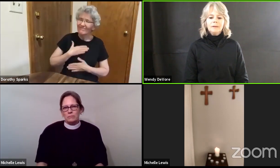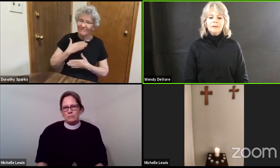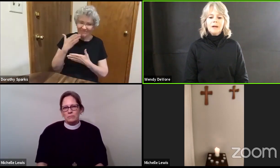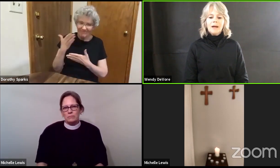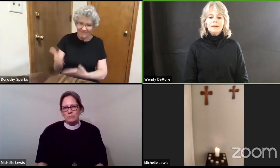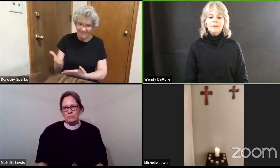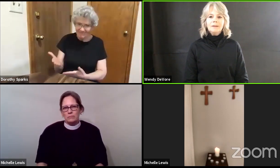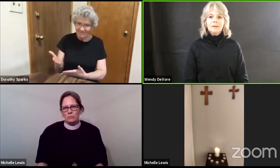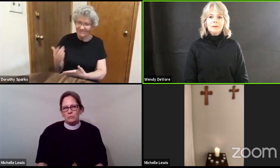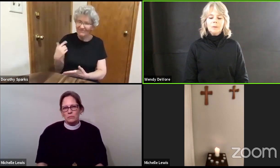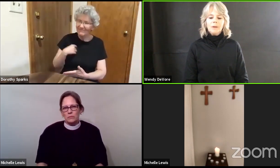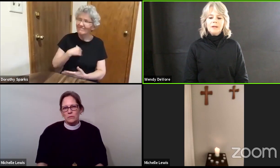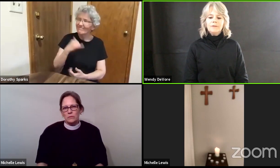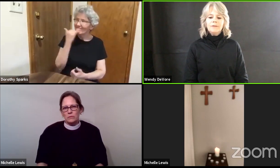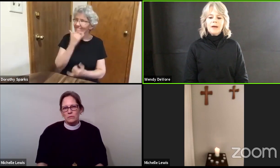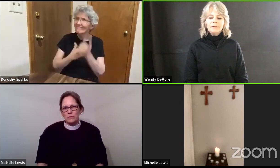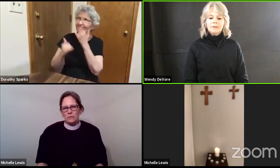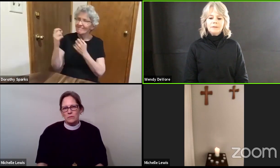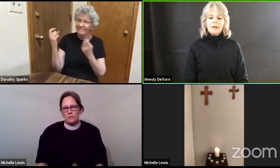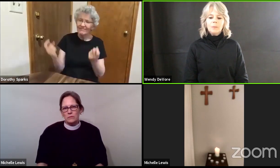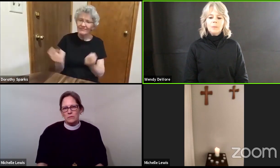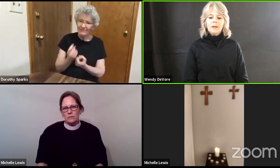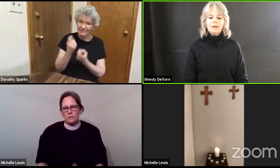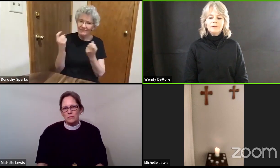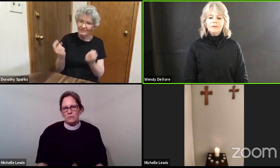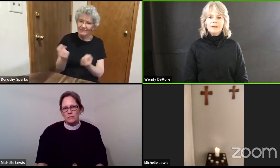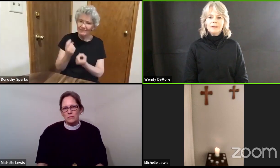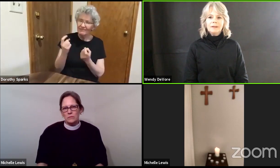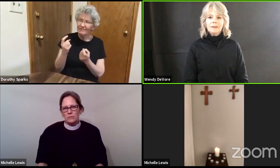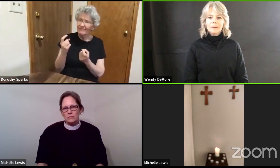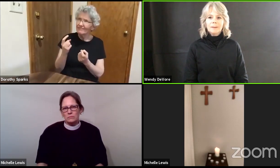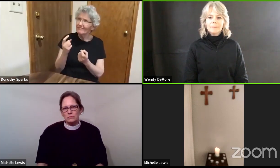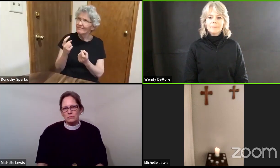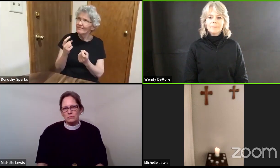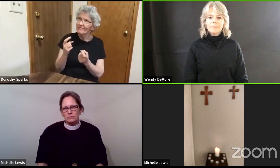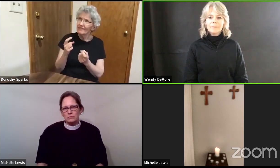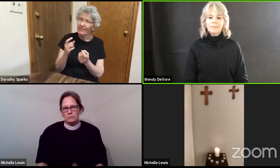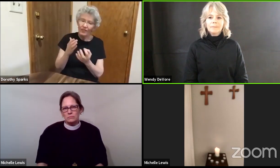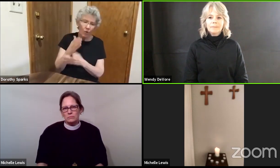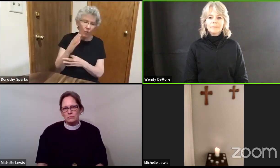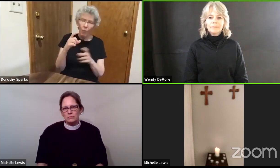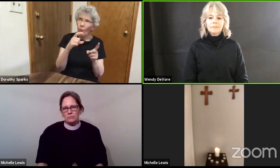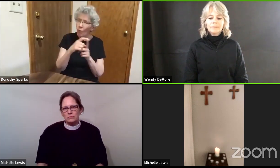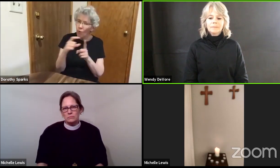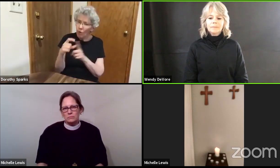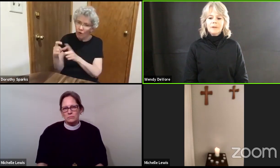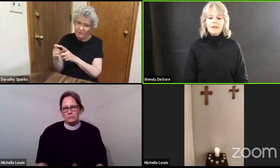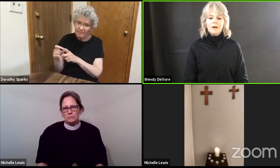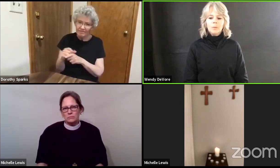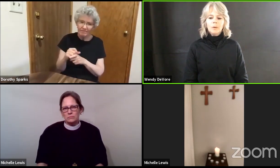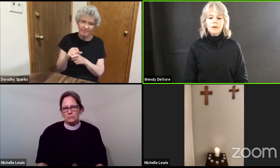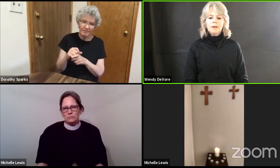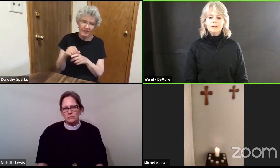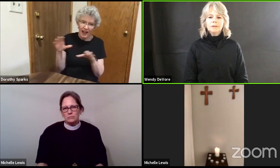God, we confess that we have sinned in our words,